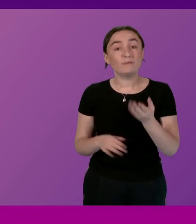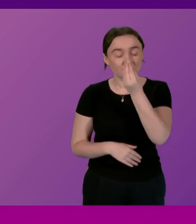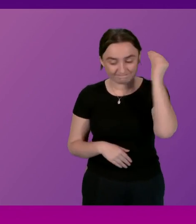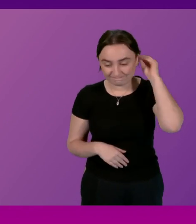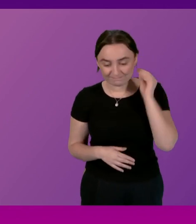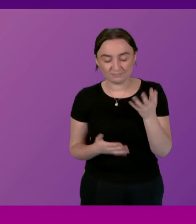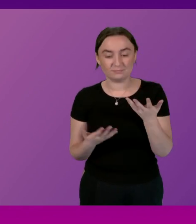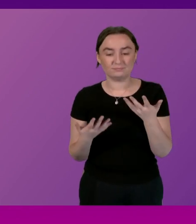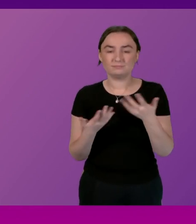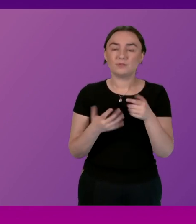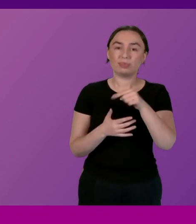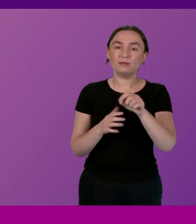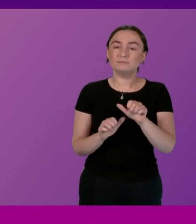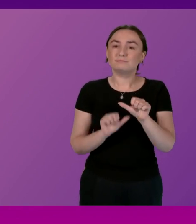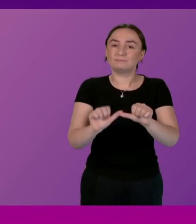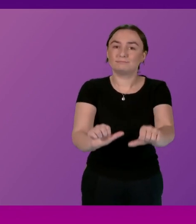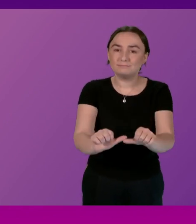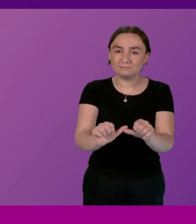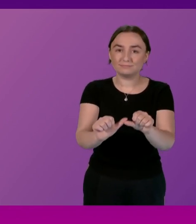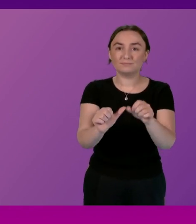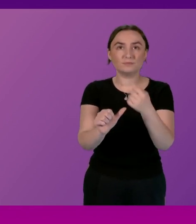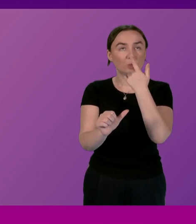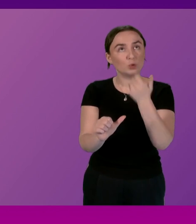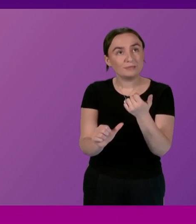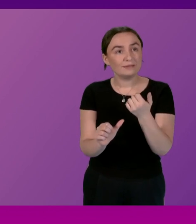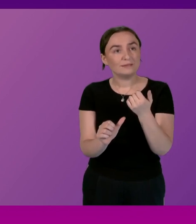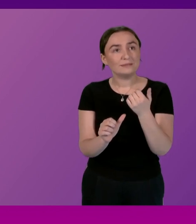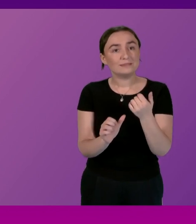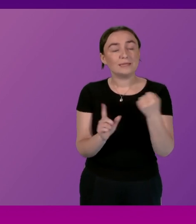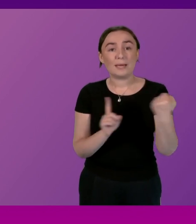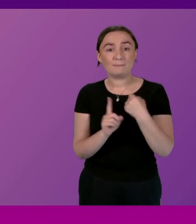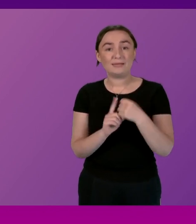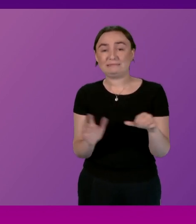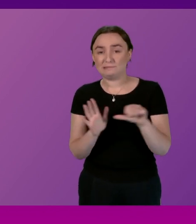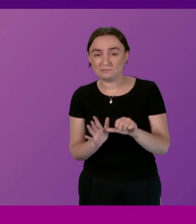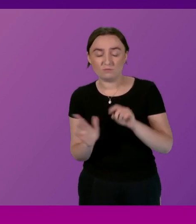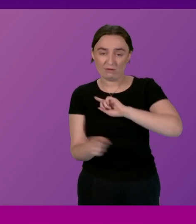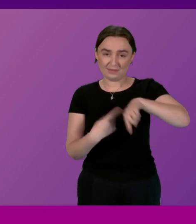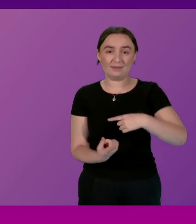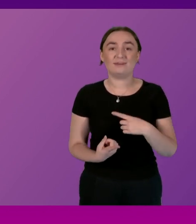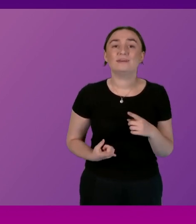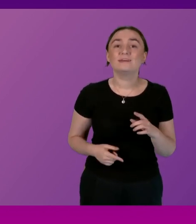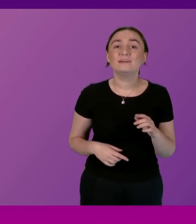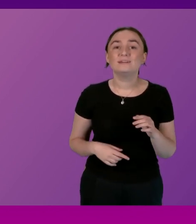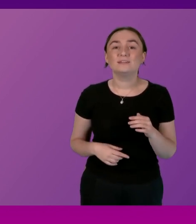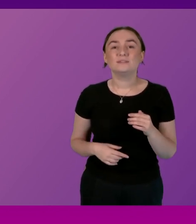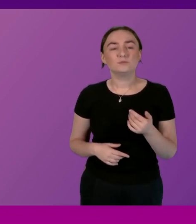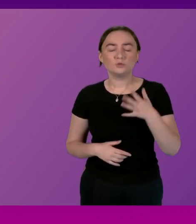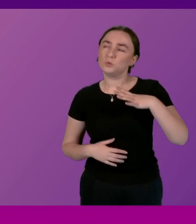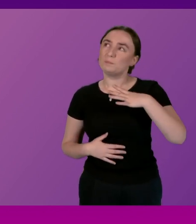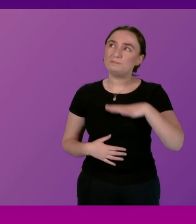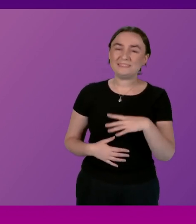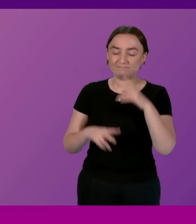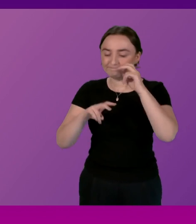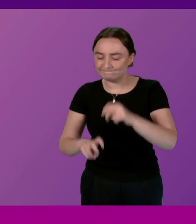be behavioural impacts that could be to our detriment and we ensure that there's appropriate analysis and modelling done in that